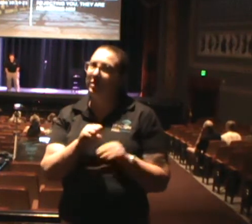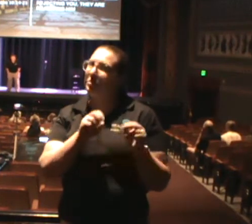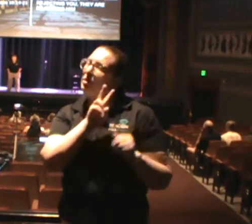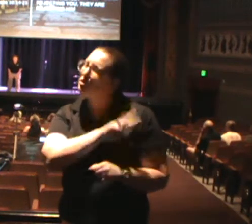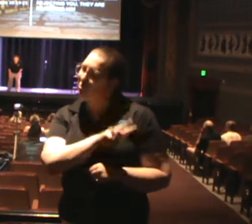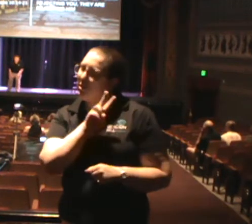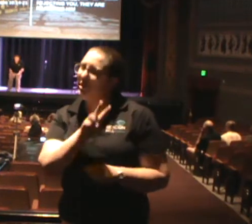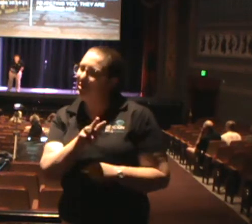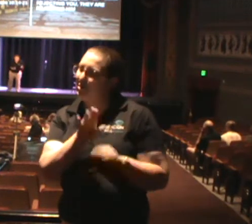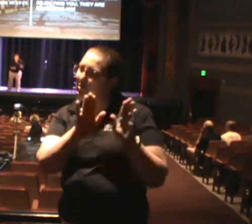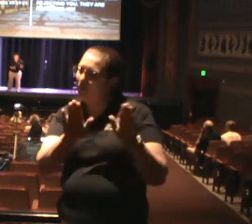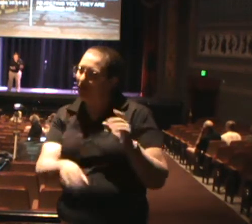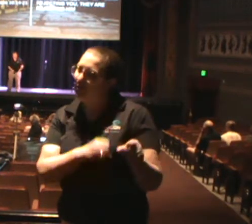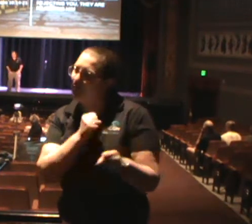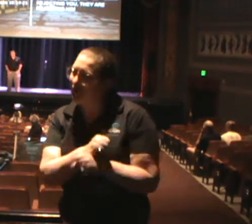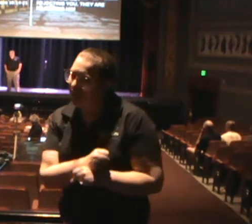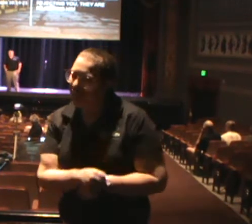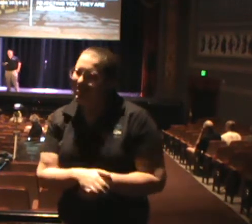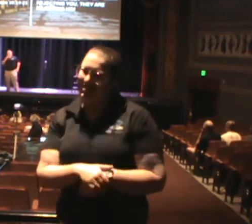years. All right? I'm going to go.